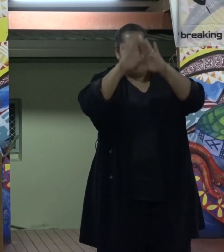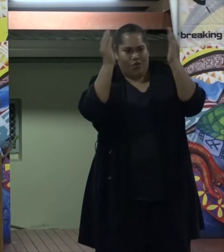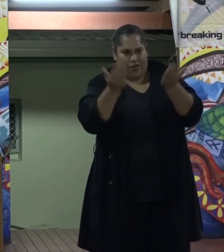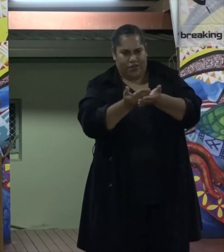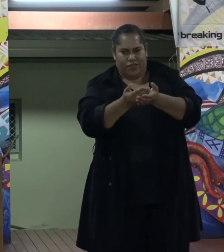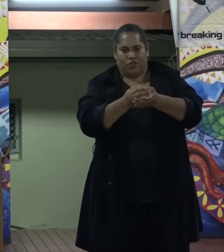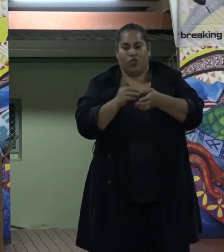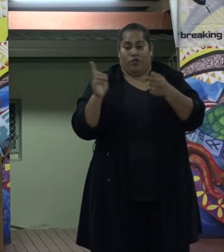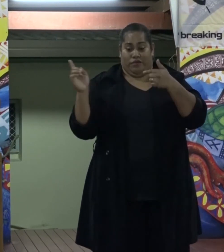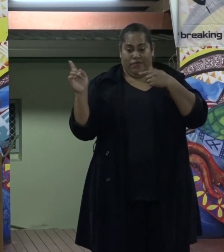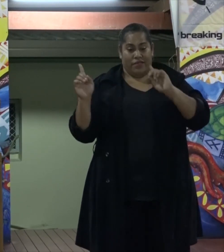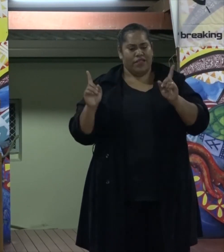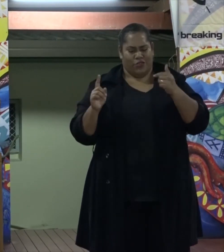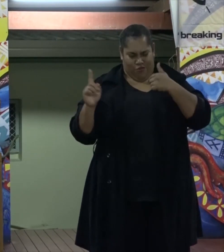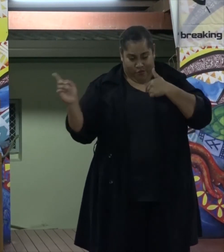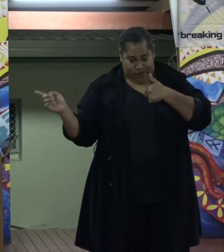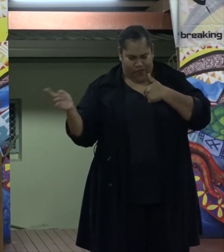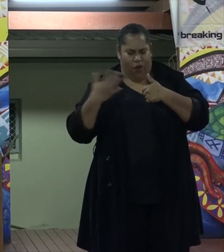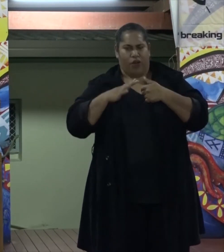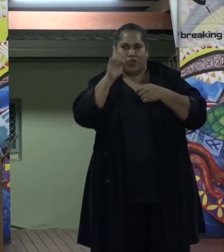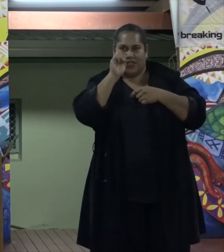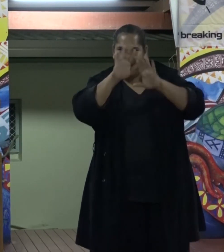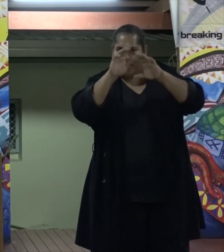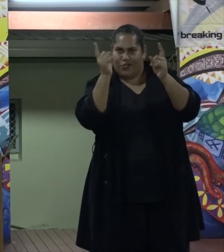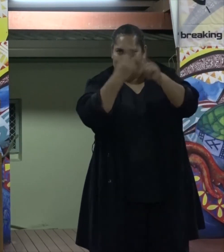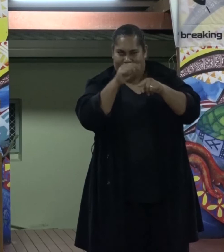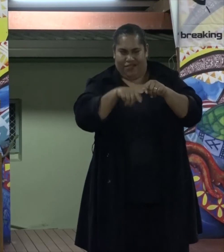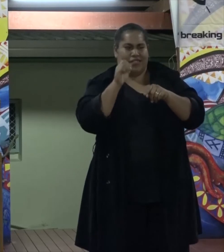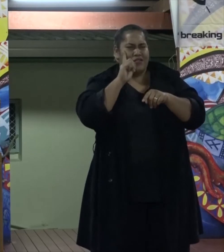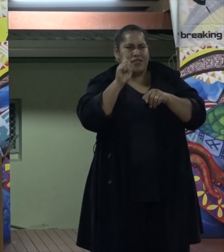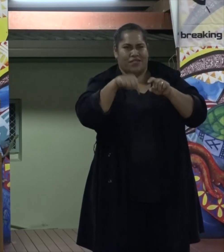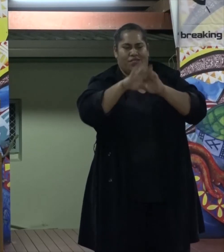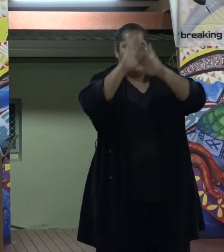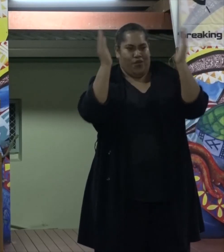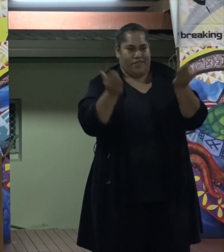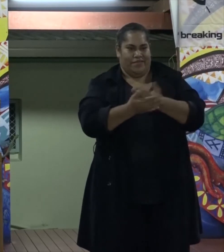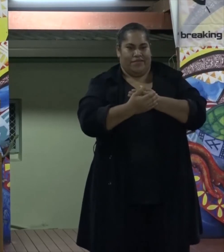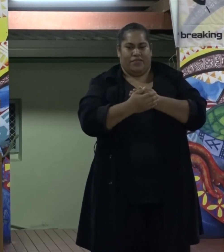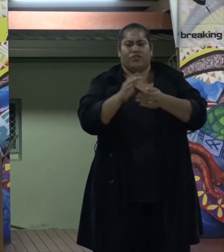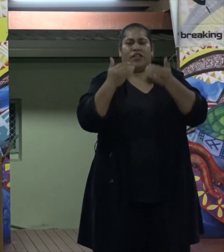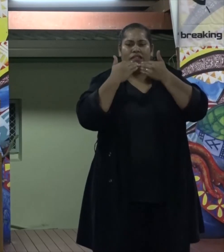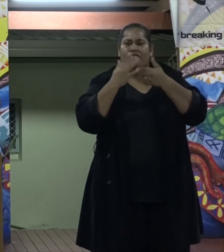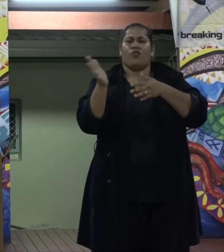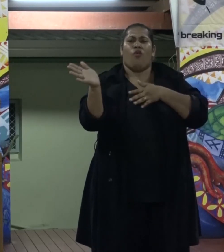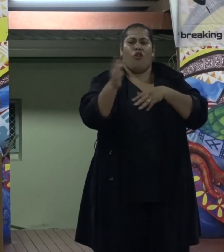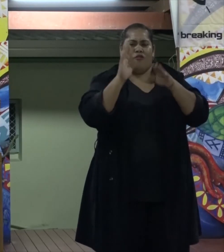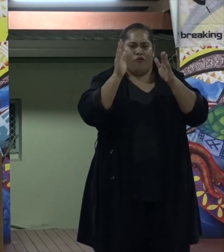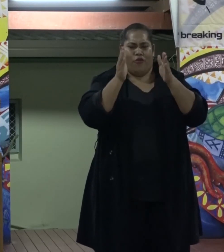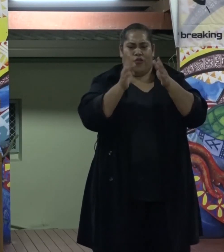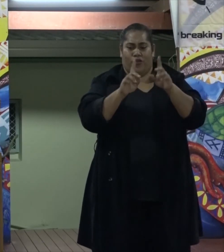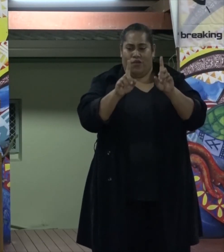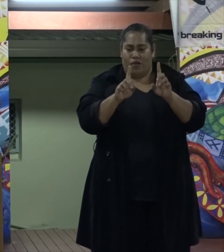changes I wish to see in this world. I thank you all for your attention, and